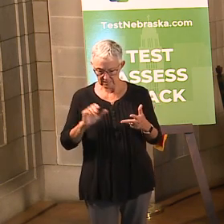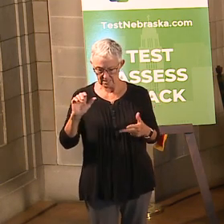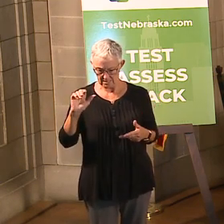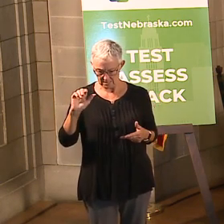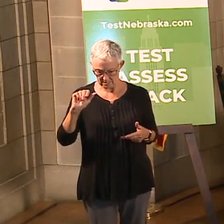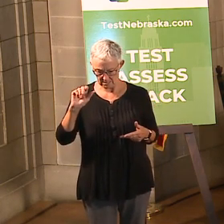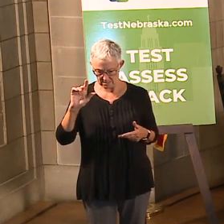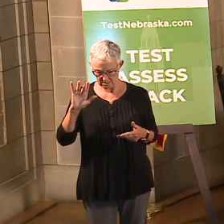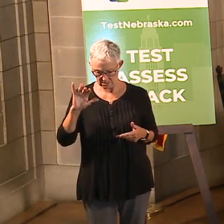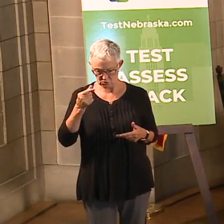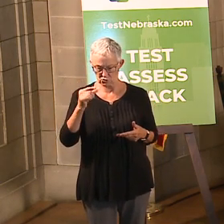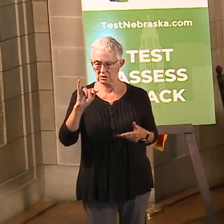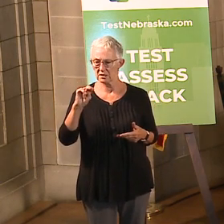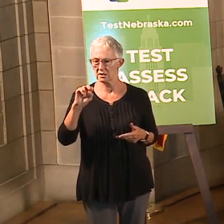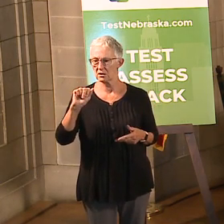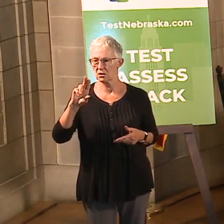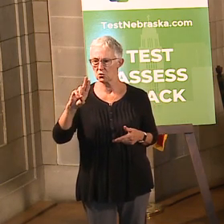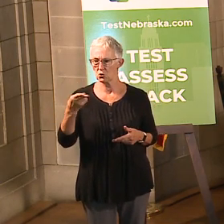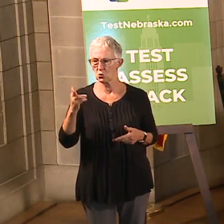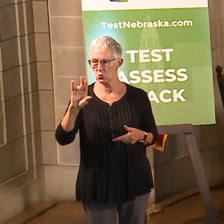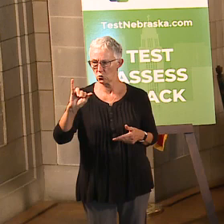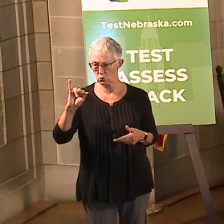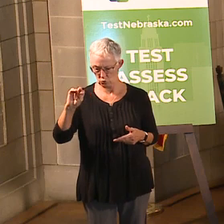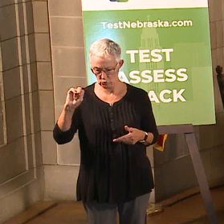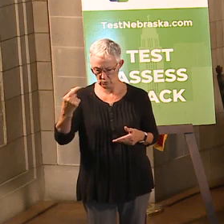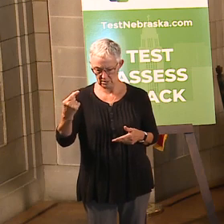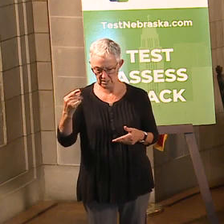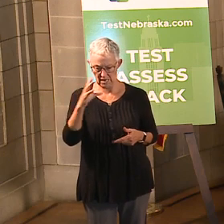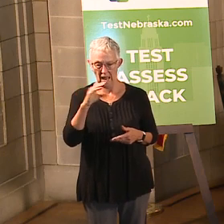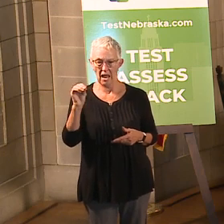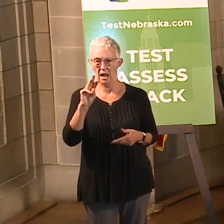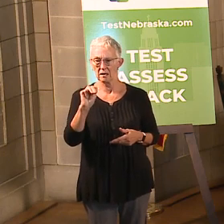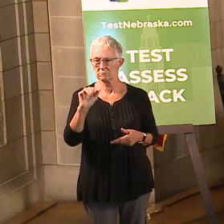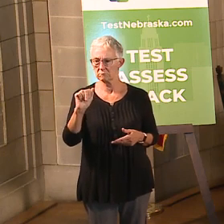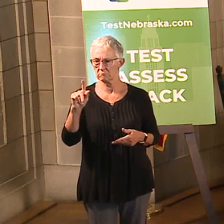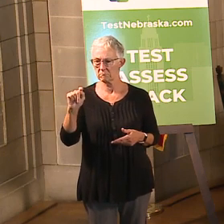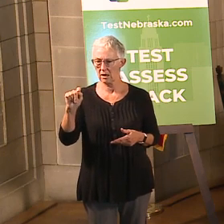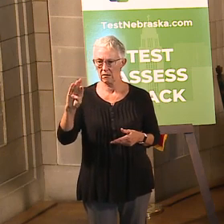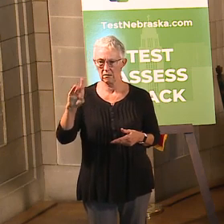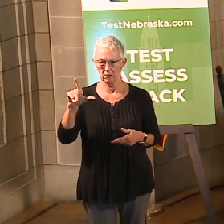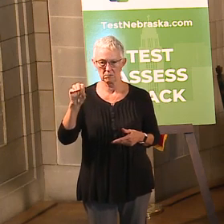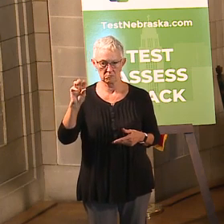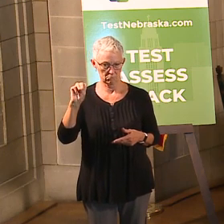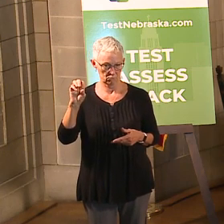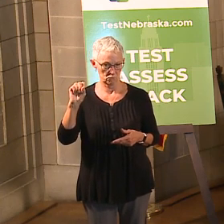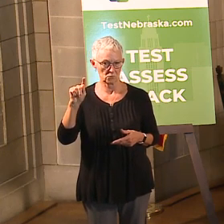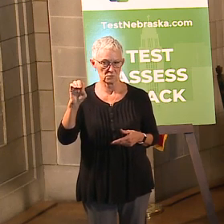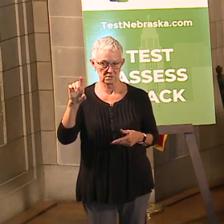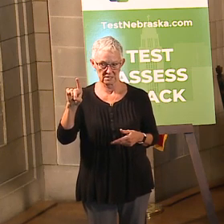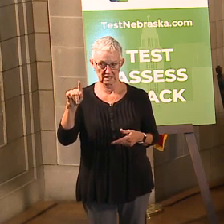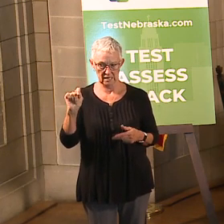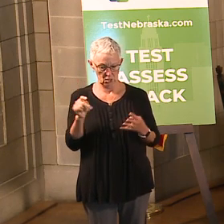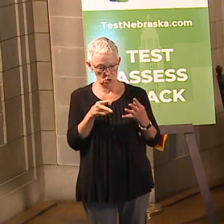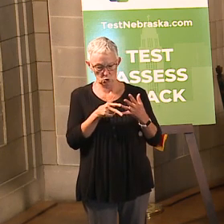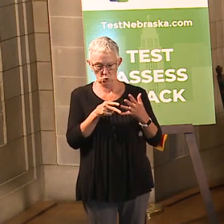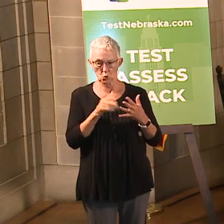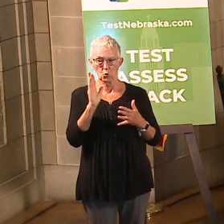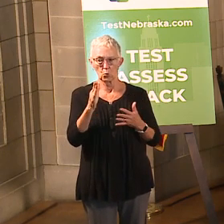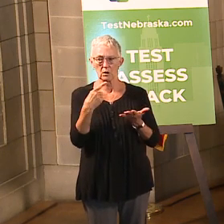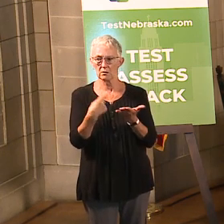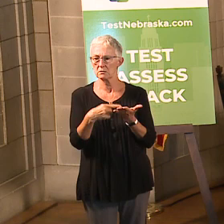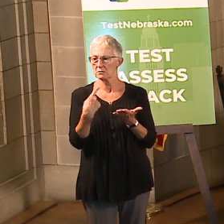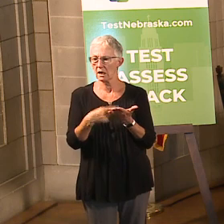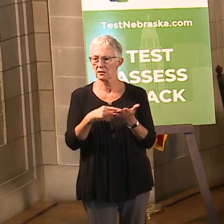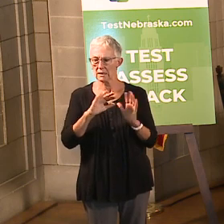Valley Health District will be here, as well as Matt Bloomstead, our commissioner of education, talking about some of the additional flexibility we're giving schools with regard